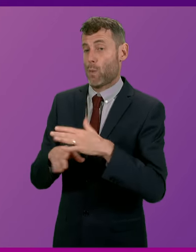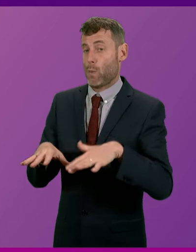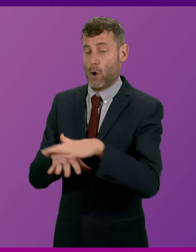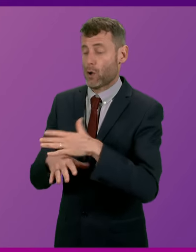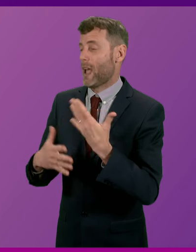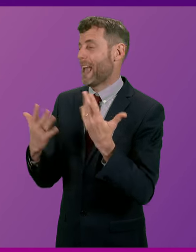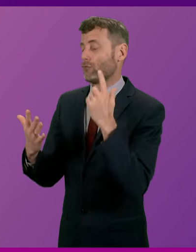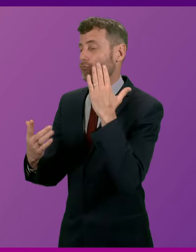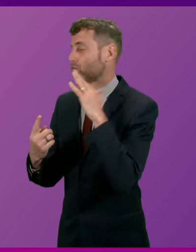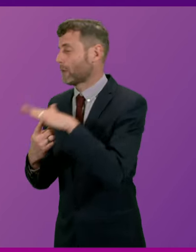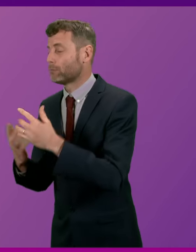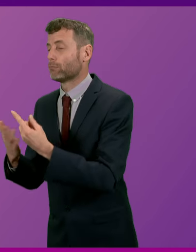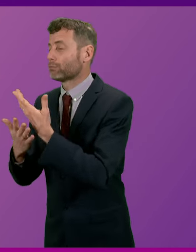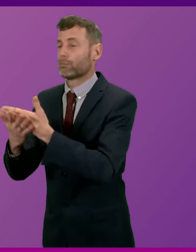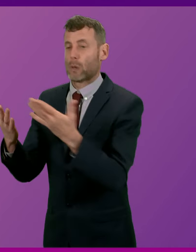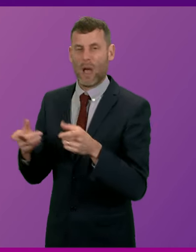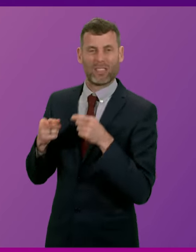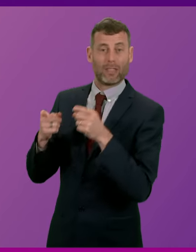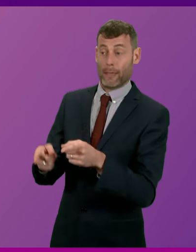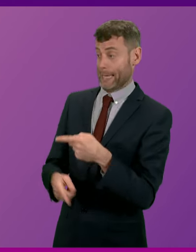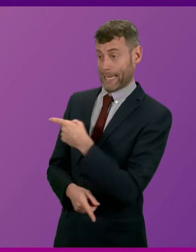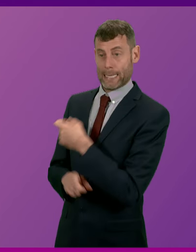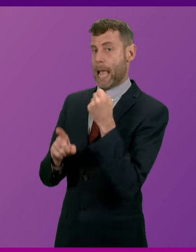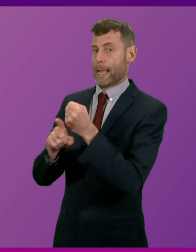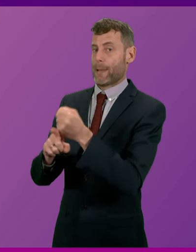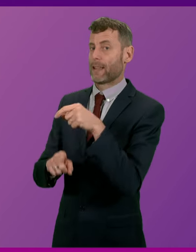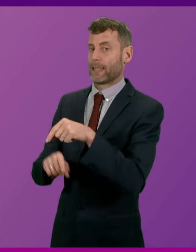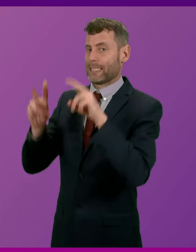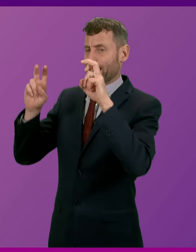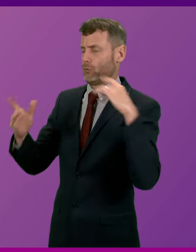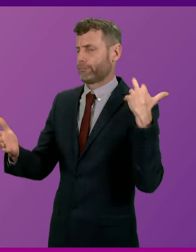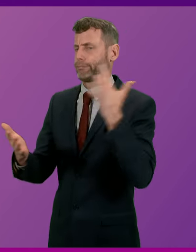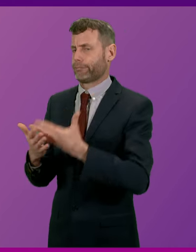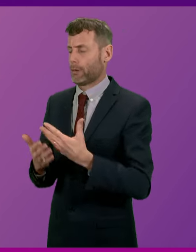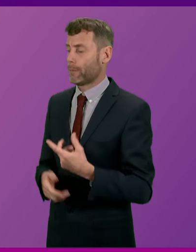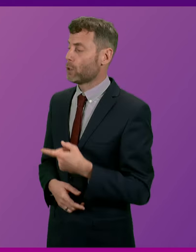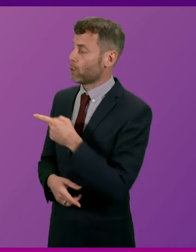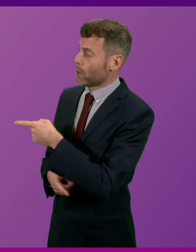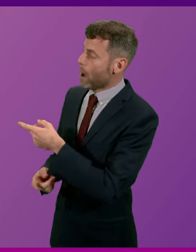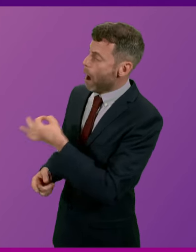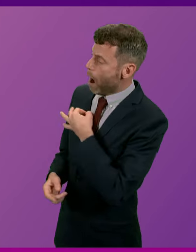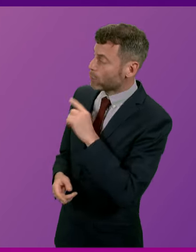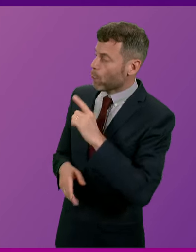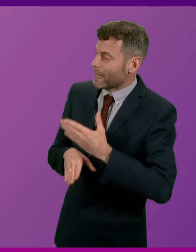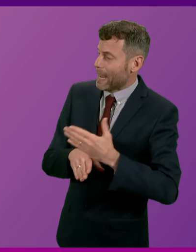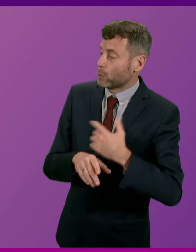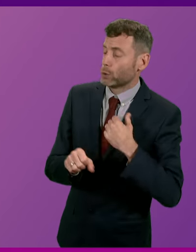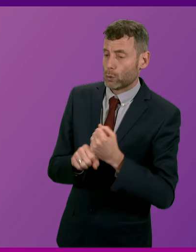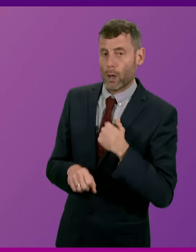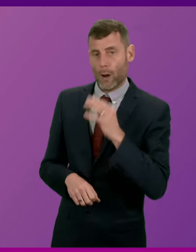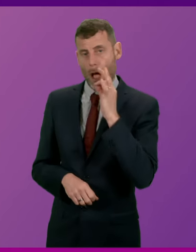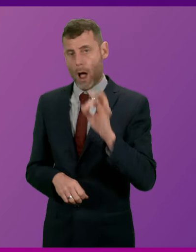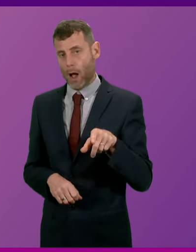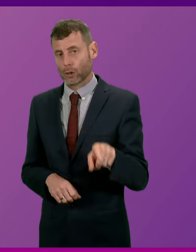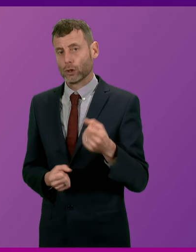hatred of any reform over many years. In terms of the actions we're taking I'll ensure the Cabinet Secretary for Justice writes to